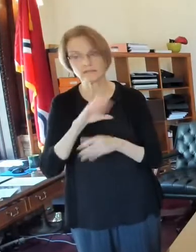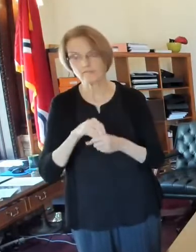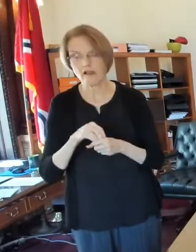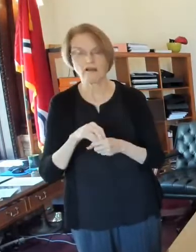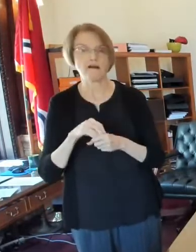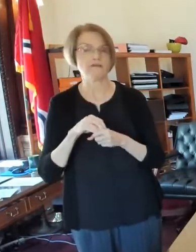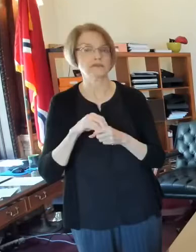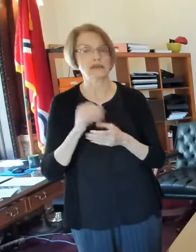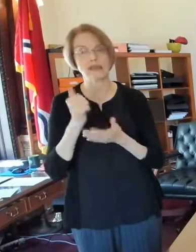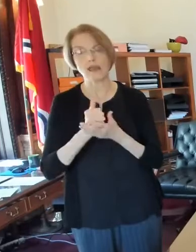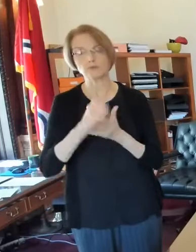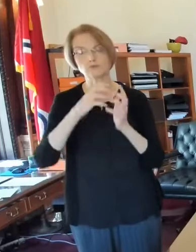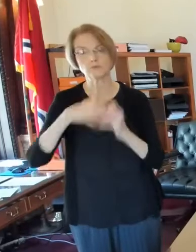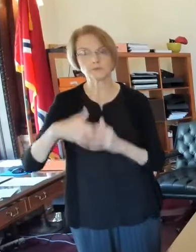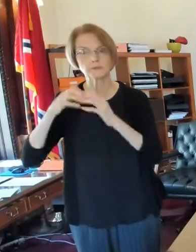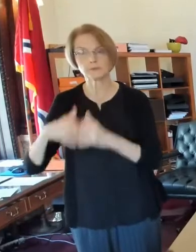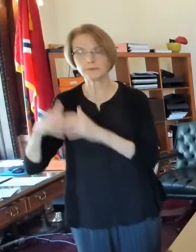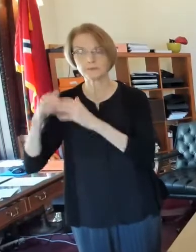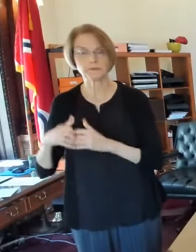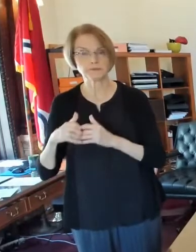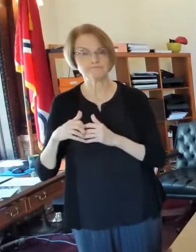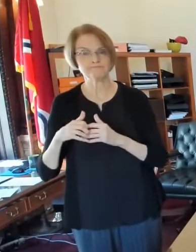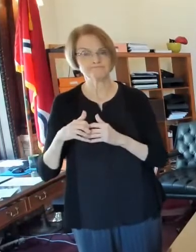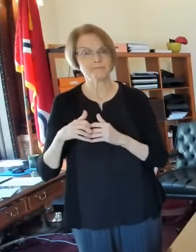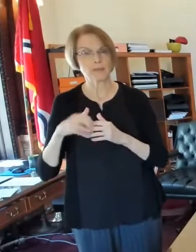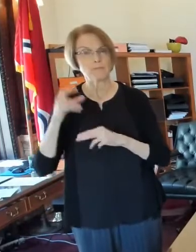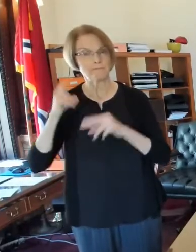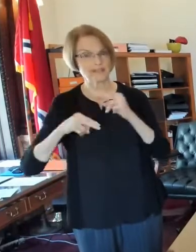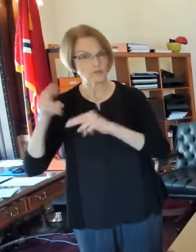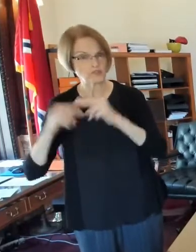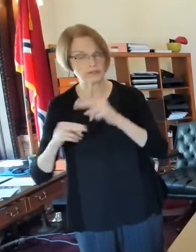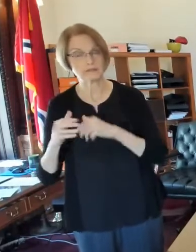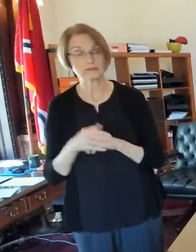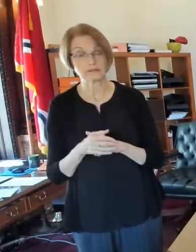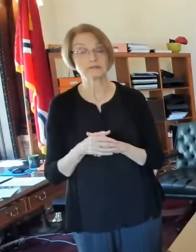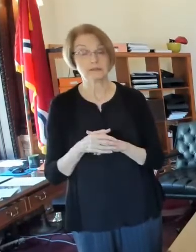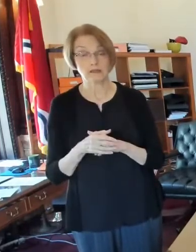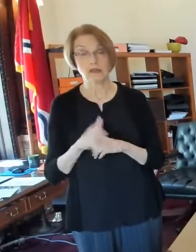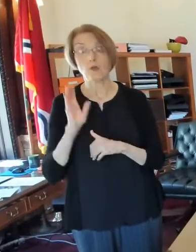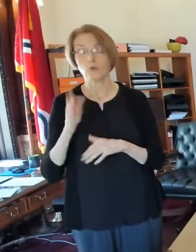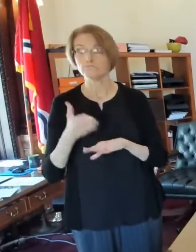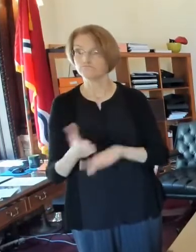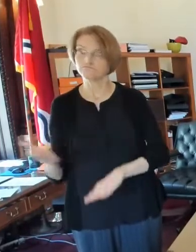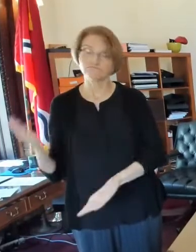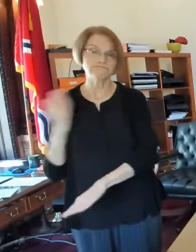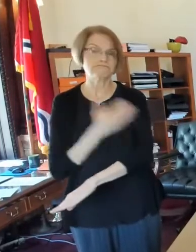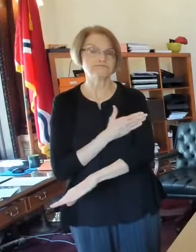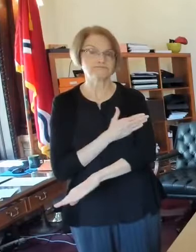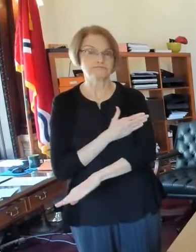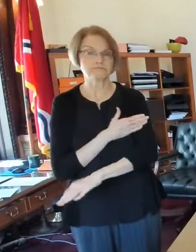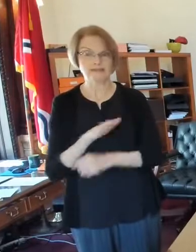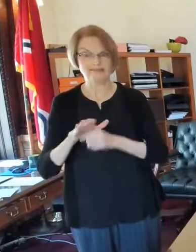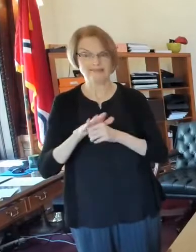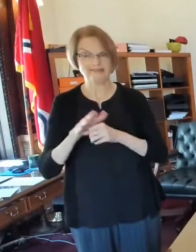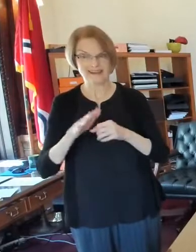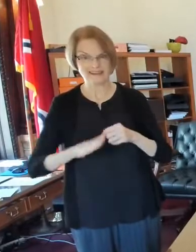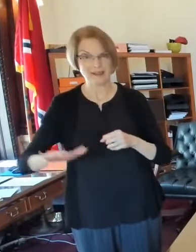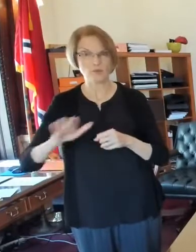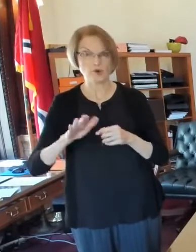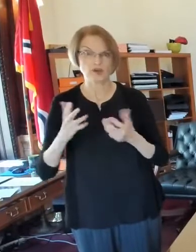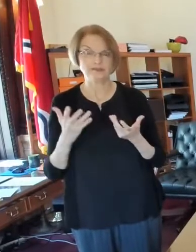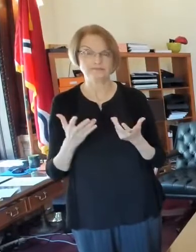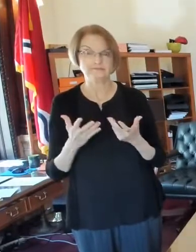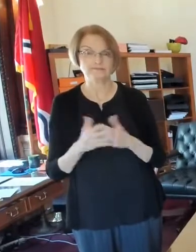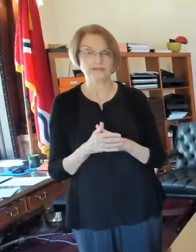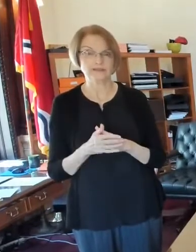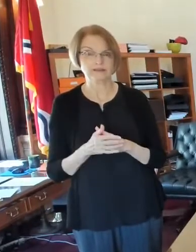helping to take down the buildings and, uh, it will make a huge difference, uh, in this neighborhood, which is, uh,